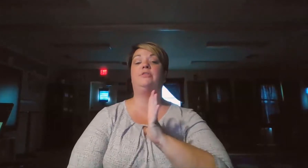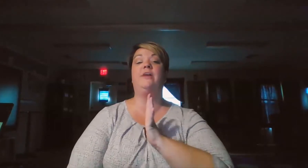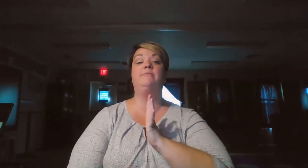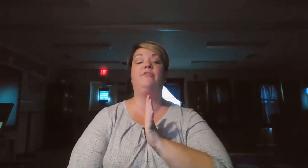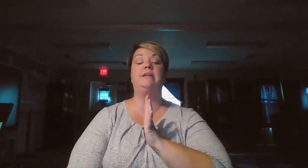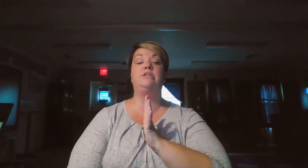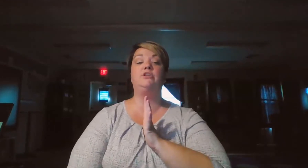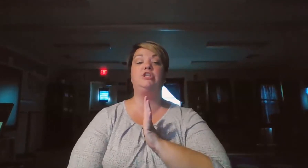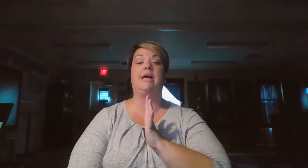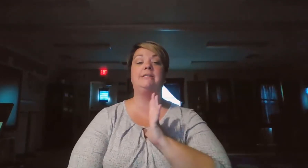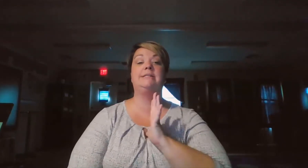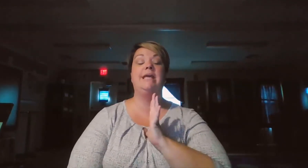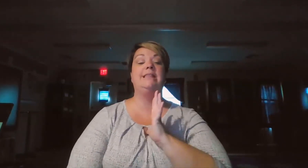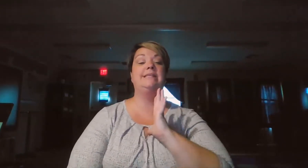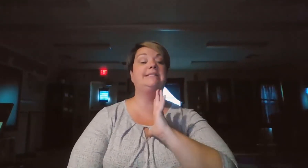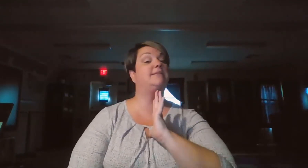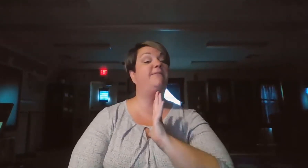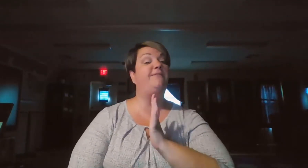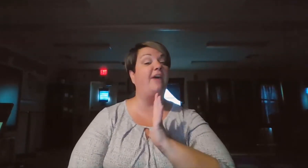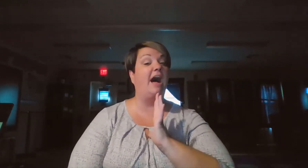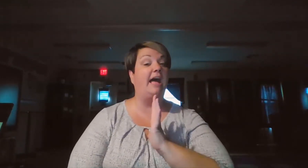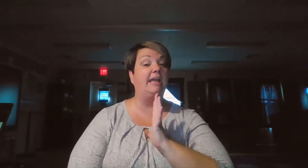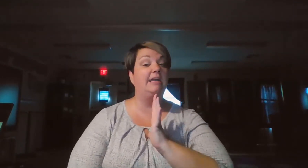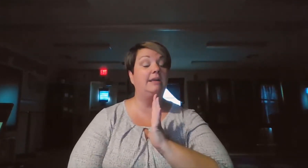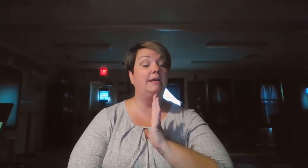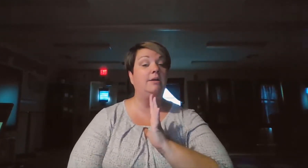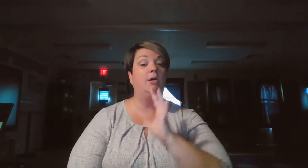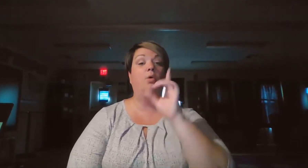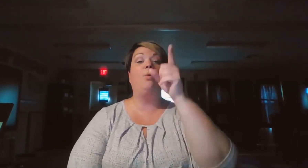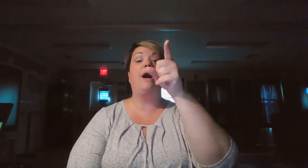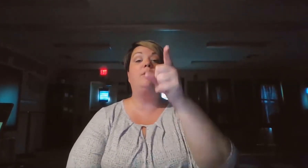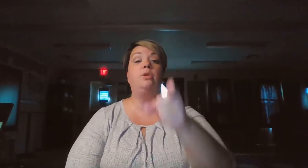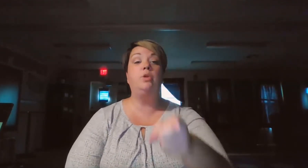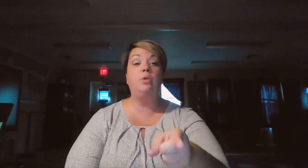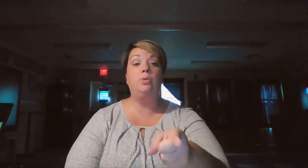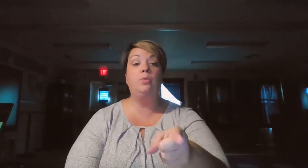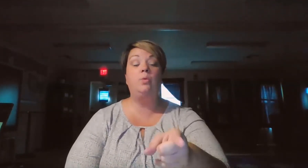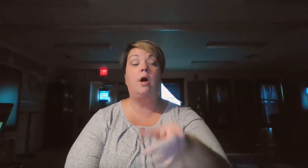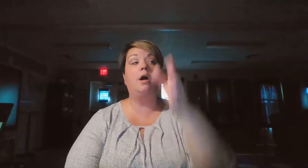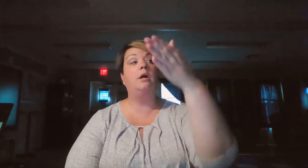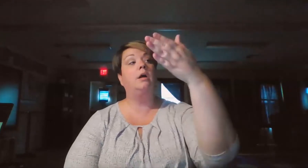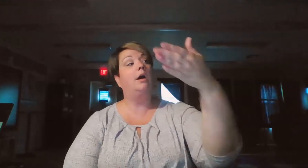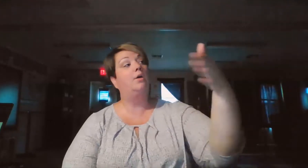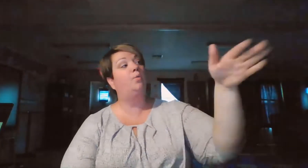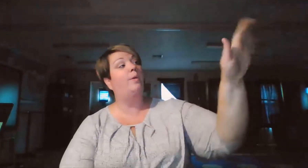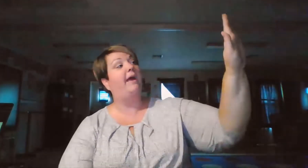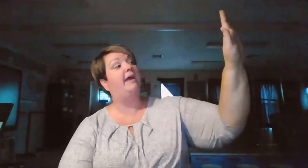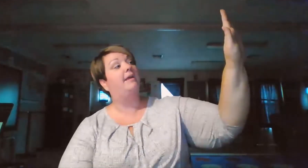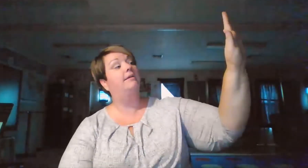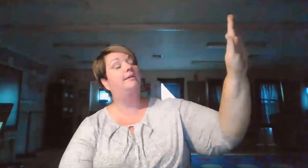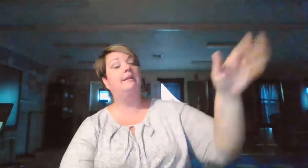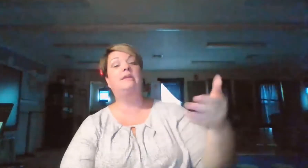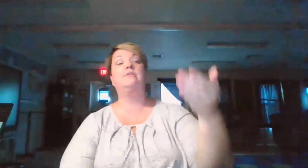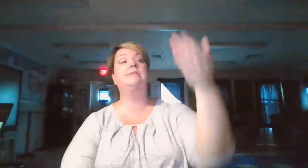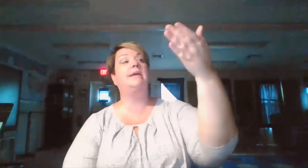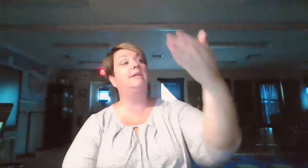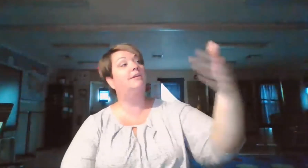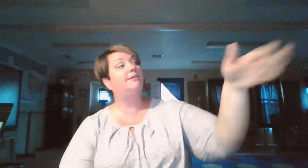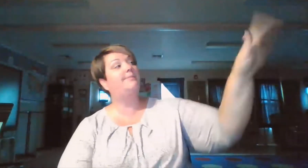thumb right to your chest. This is fine while you are away. Like you're saying goodbye